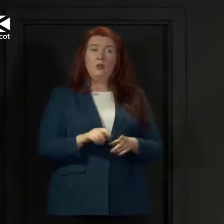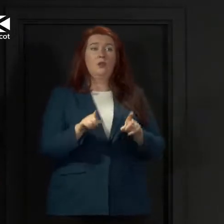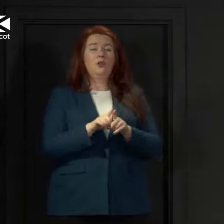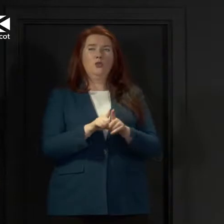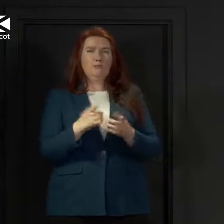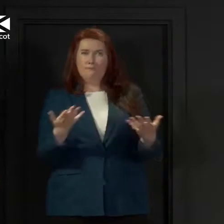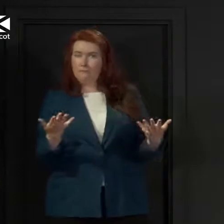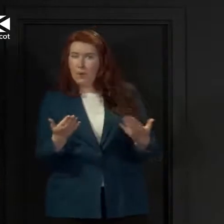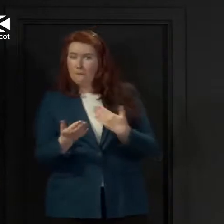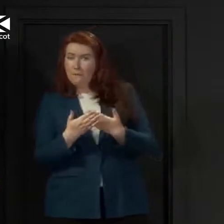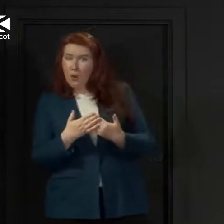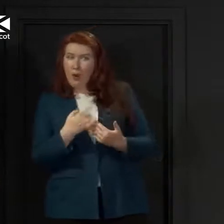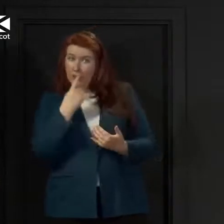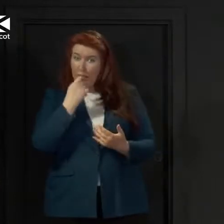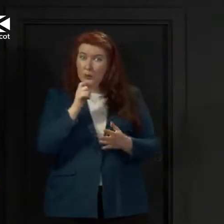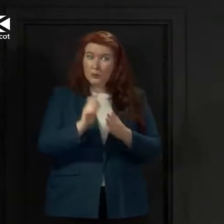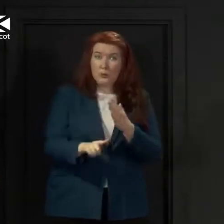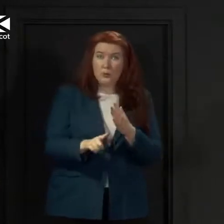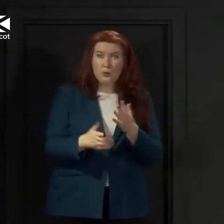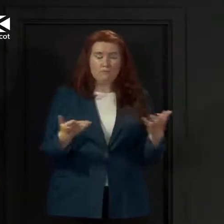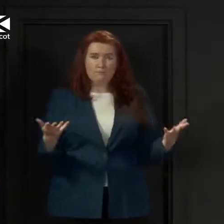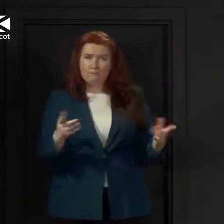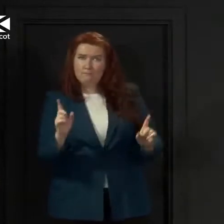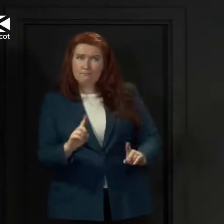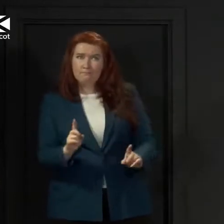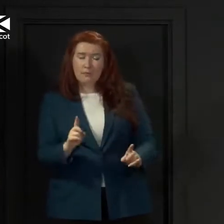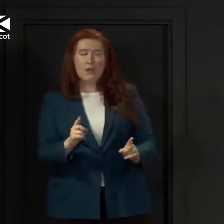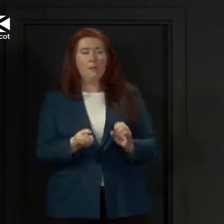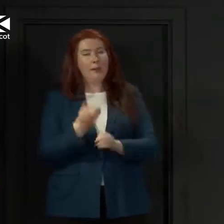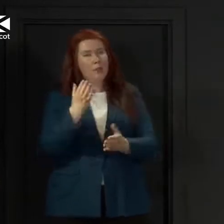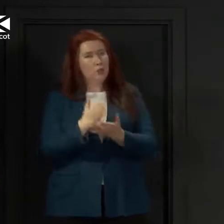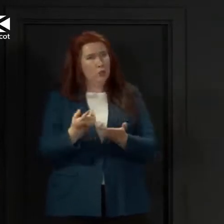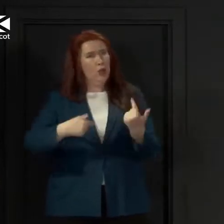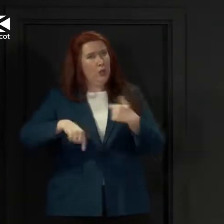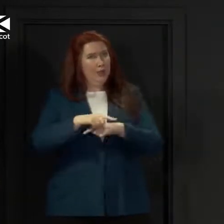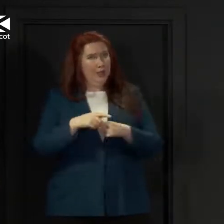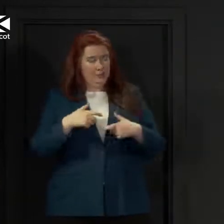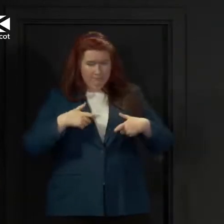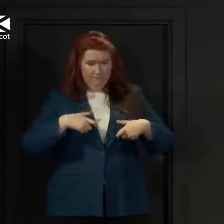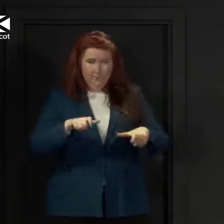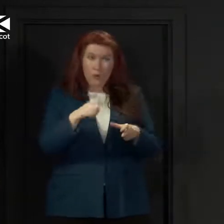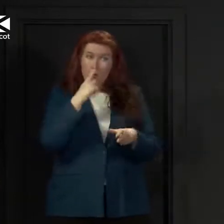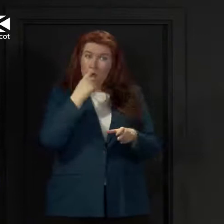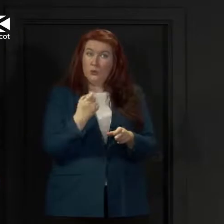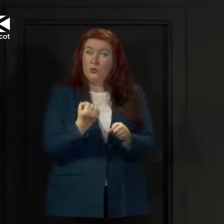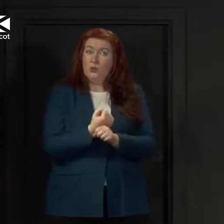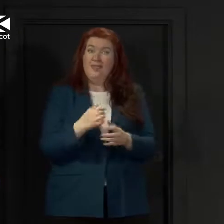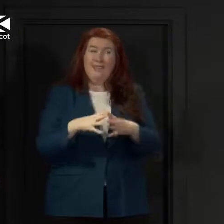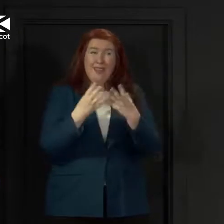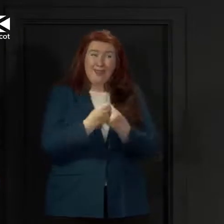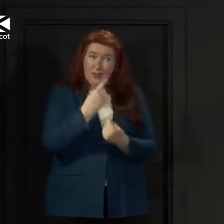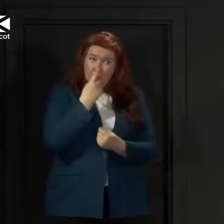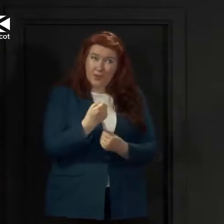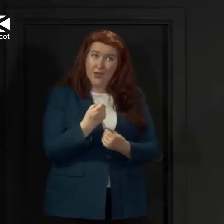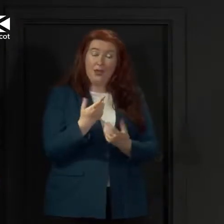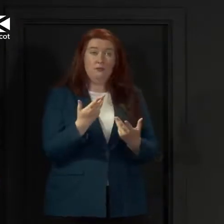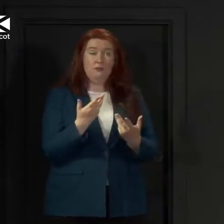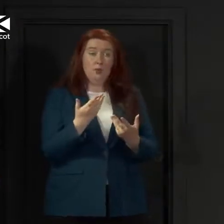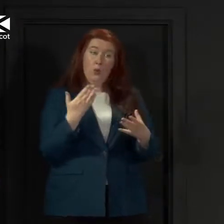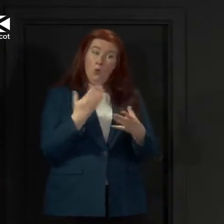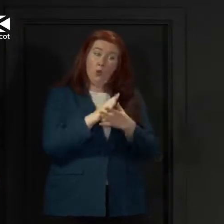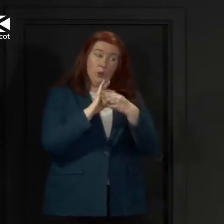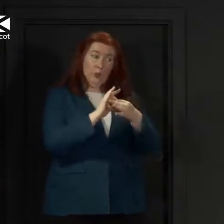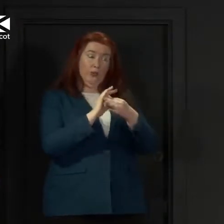anything, do I need to do to ensure that we continue to do everything we can, working with those providers,